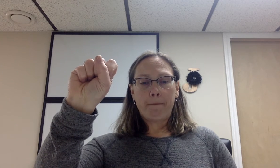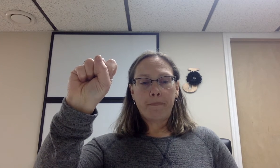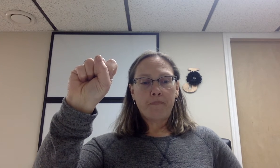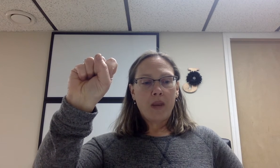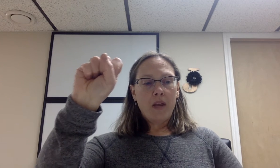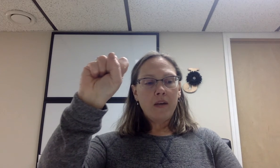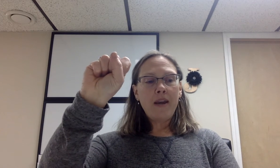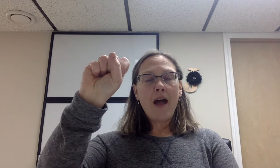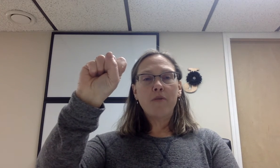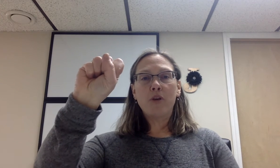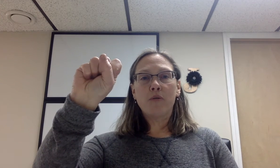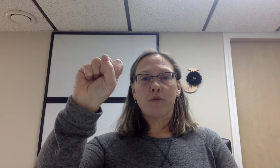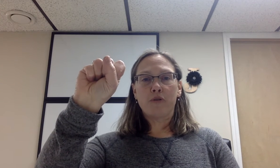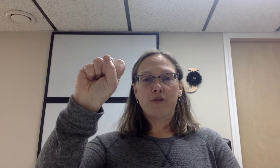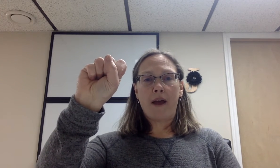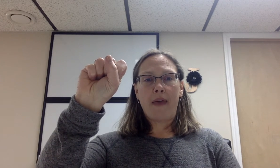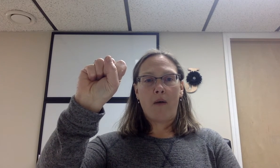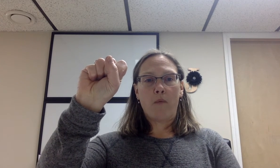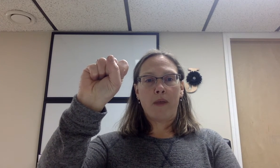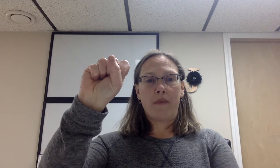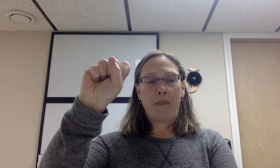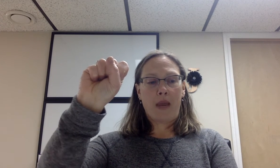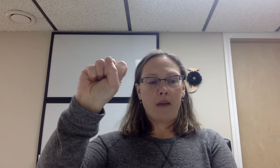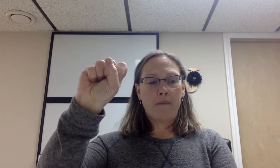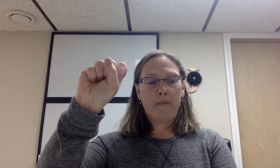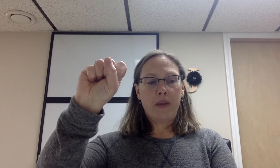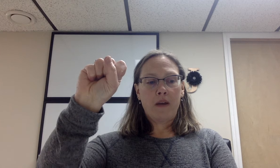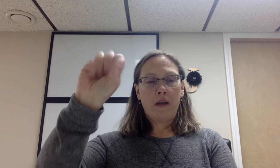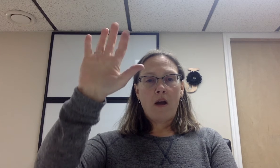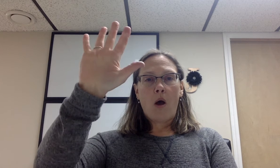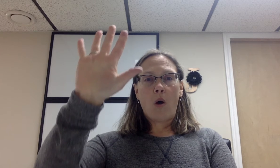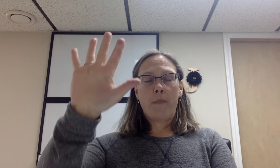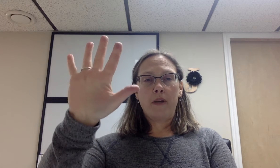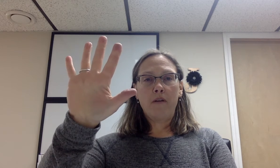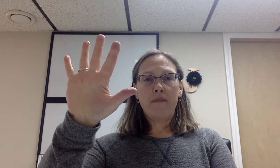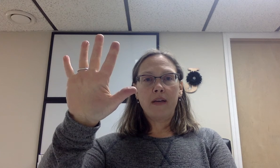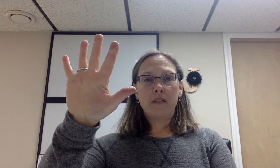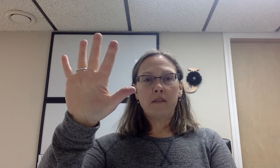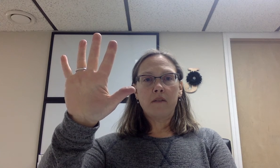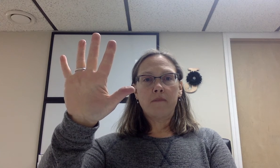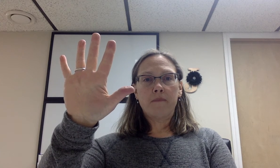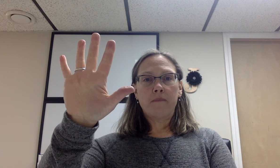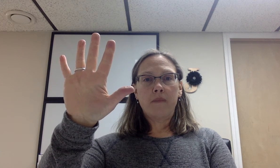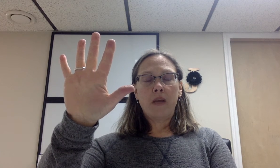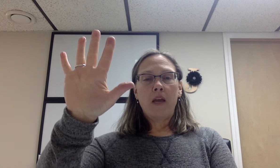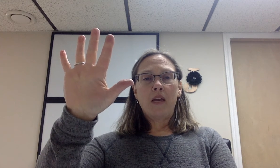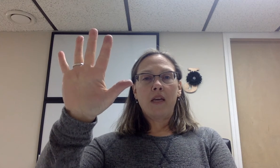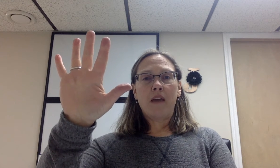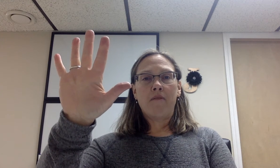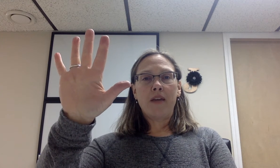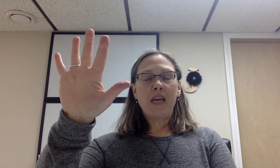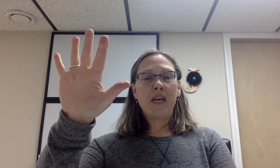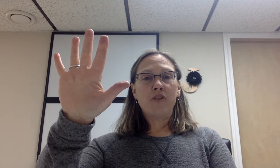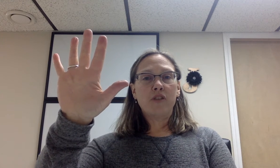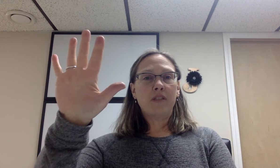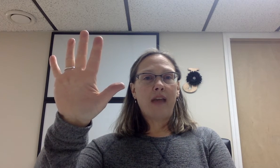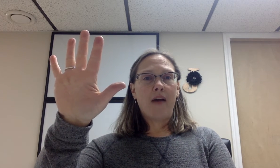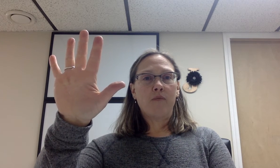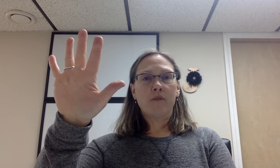Now you try that with me. Open your fist, Give each sound